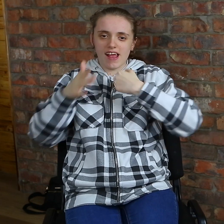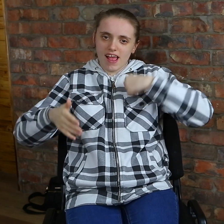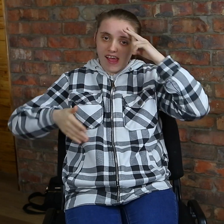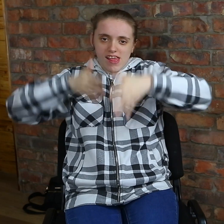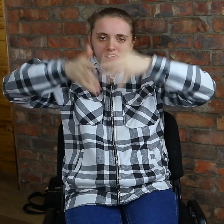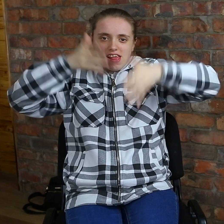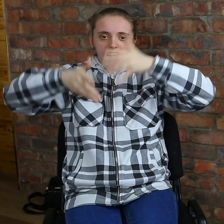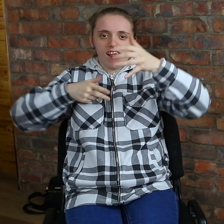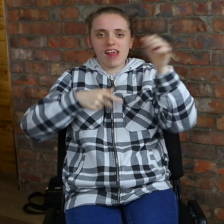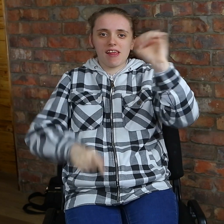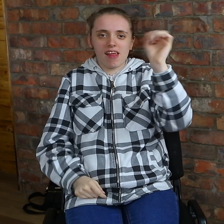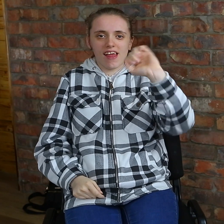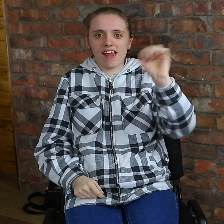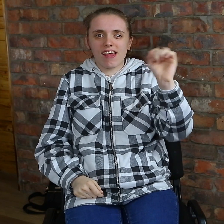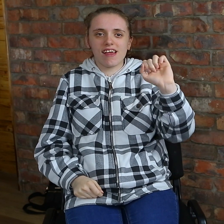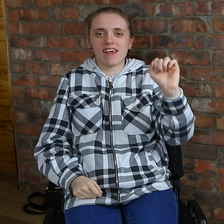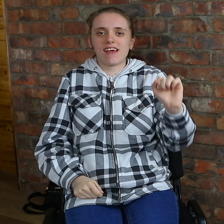And my sign name is this.